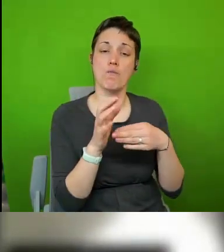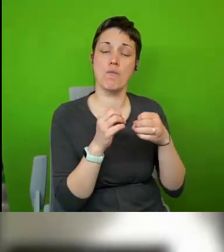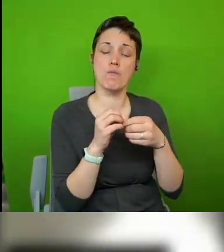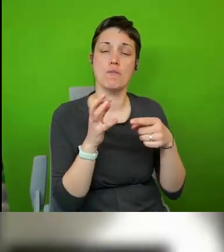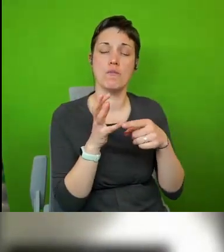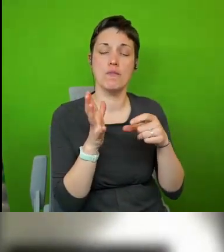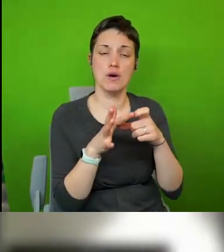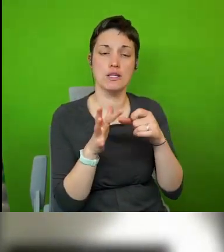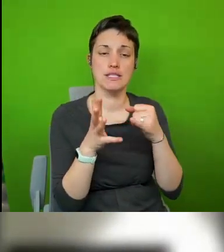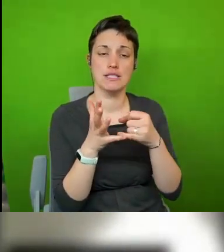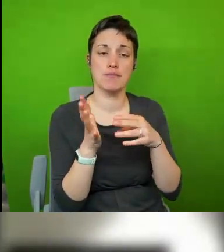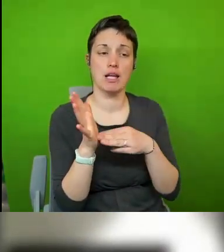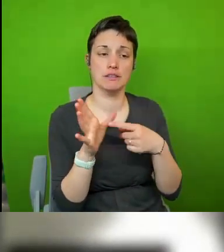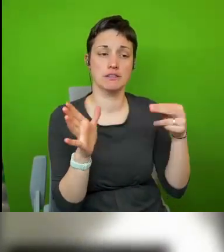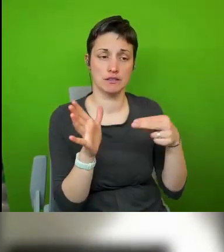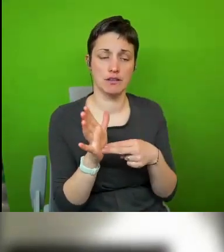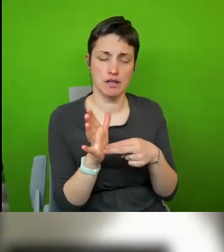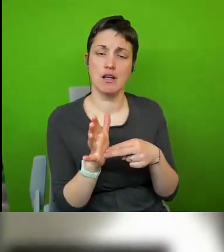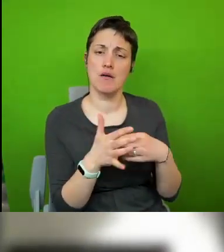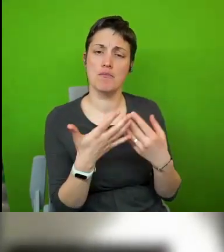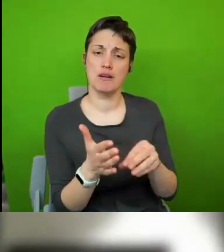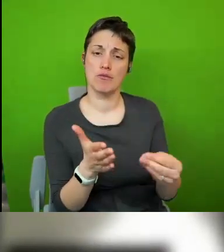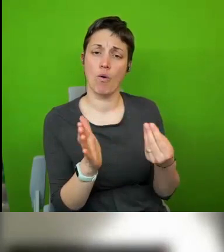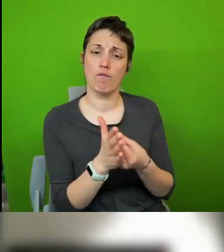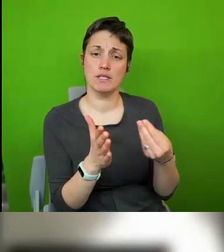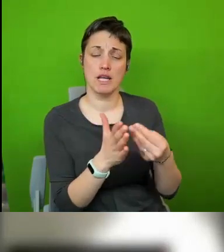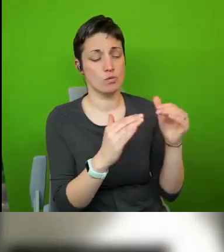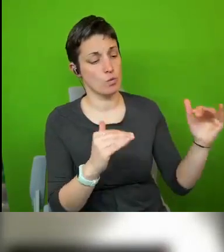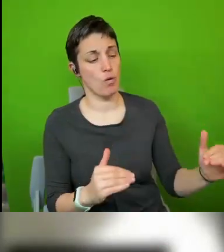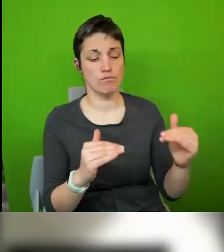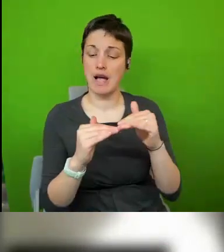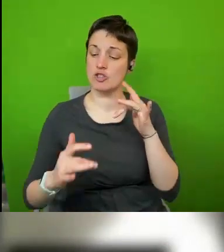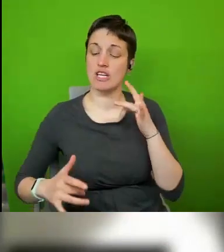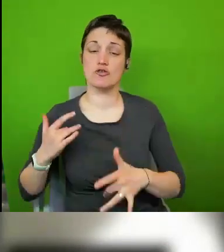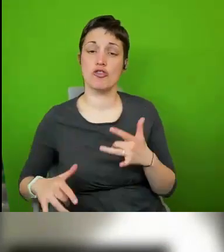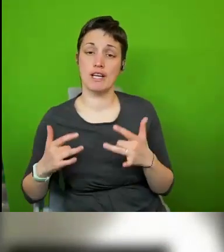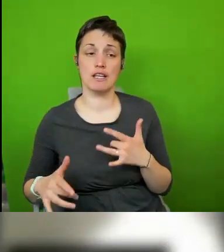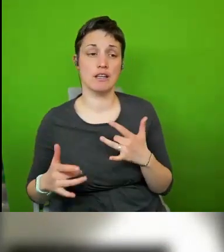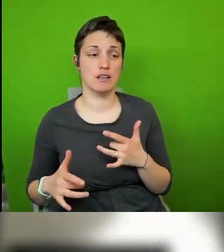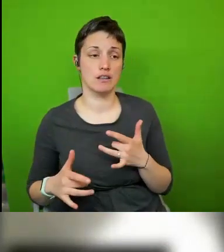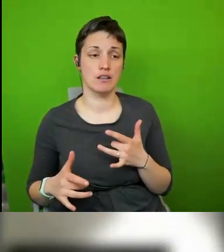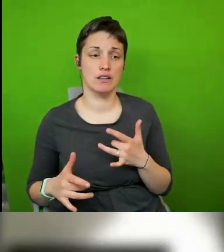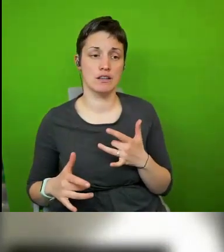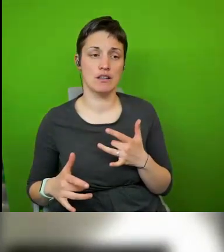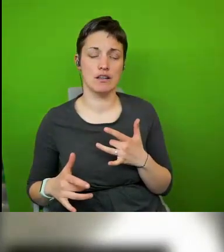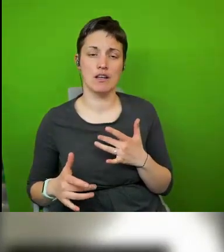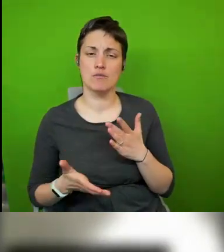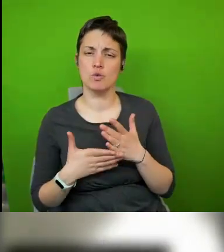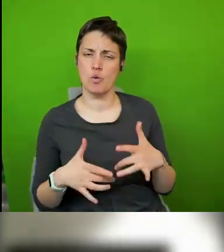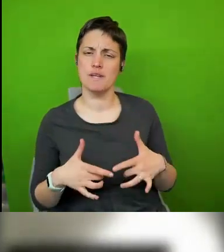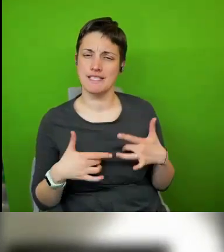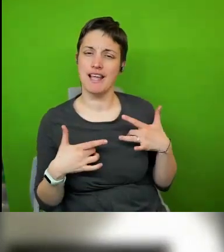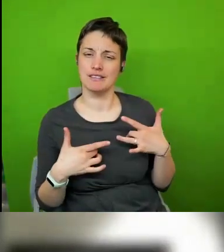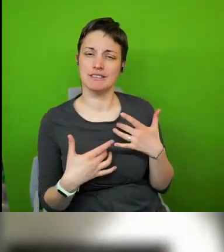compensation to match the injury suffered i'm sure you'll get the the sense of it um